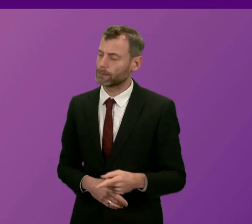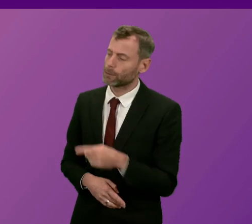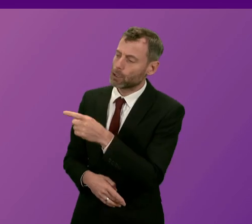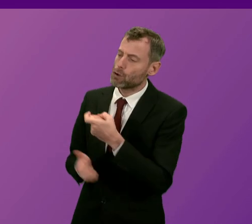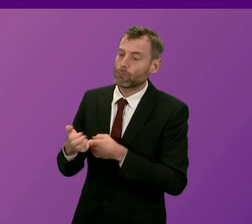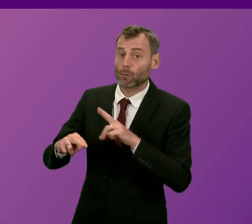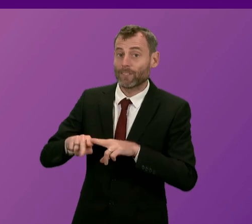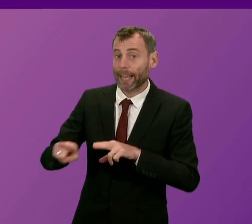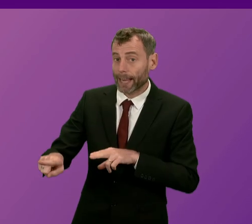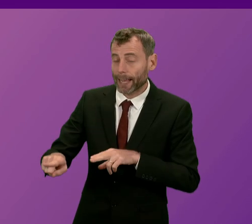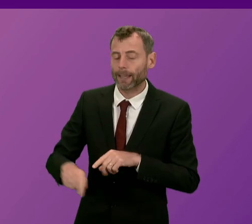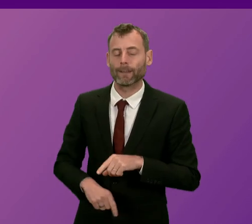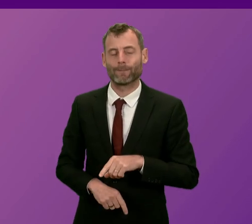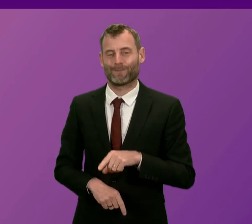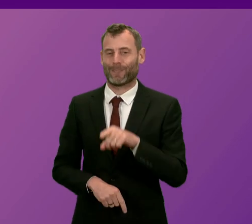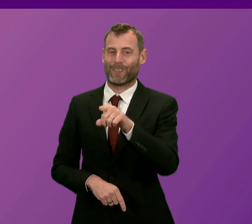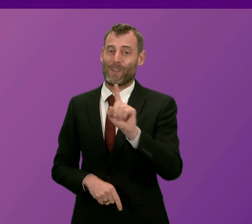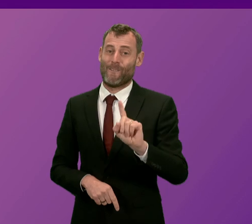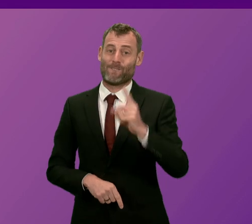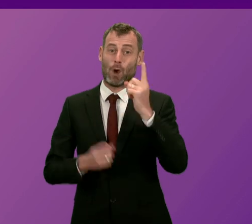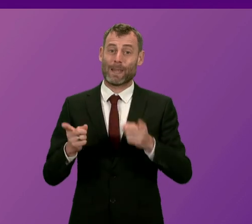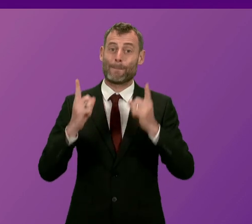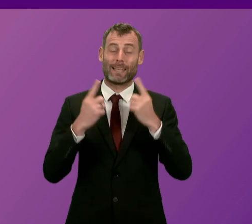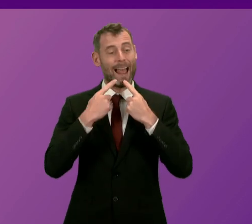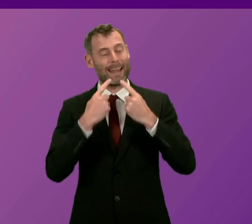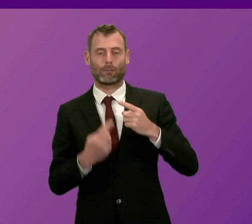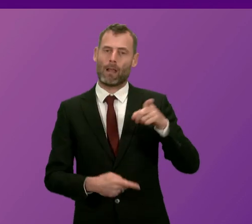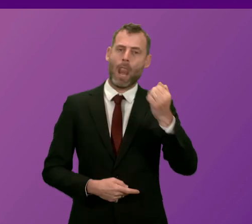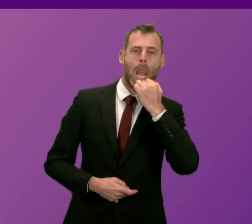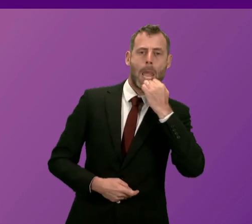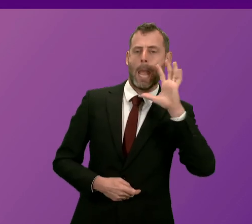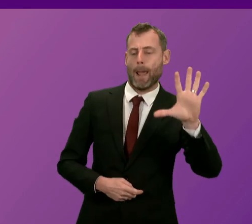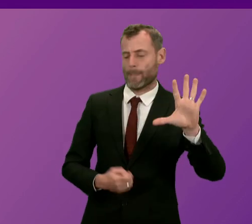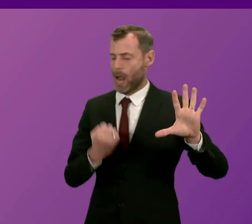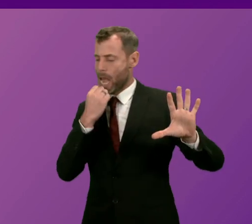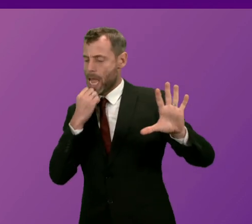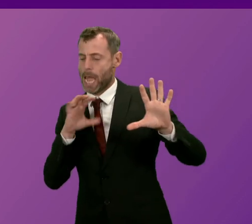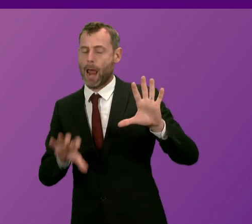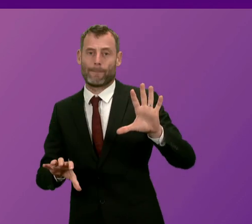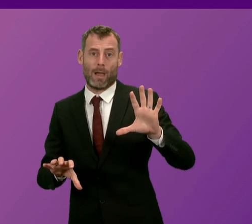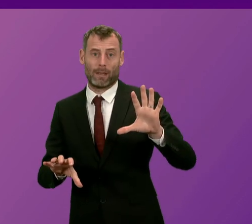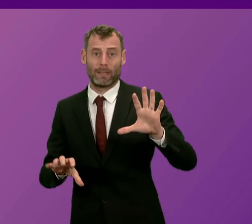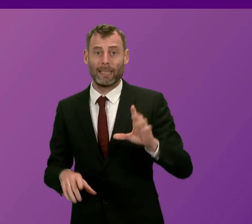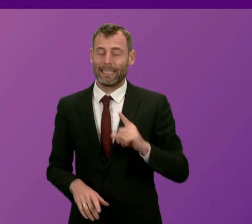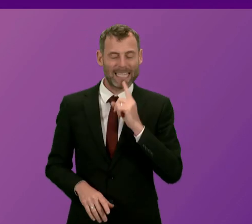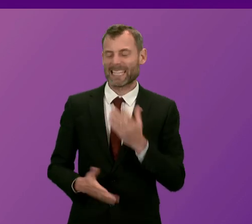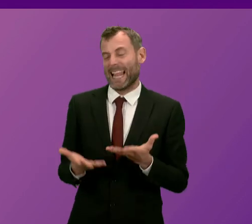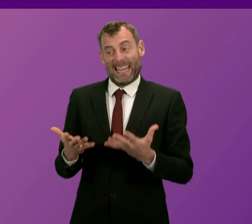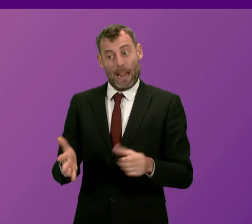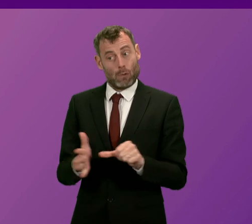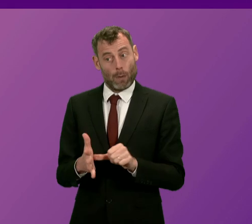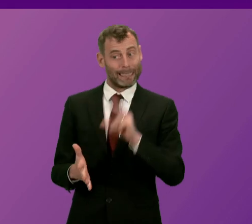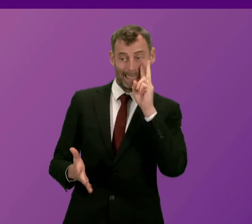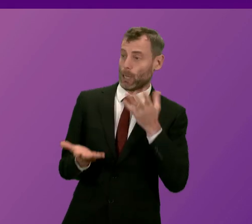The First Minister's own figures reveal that this is a today problem, and it's classic SNP,